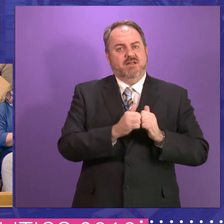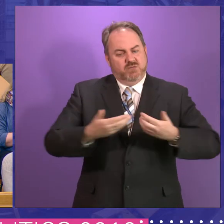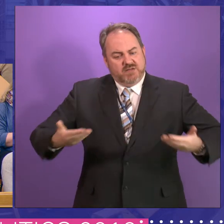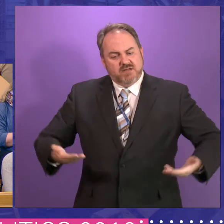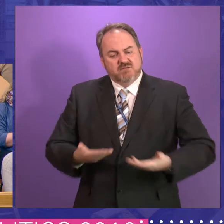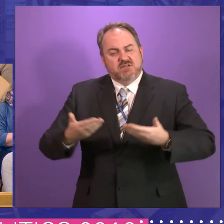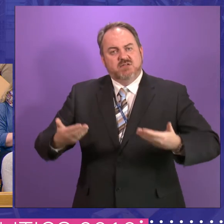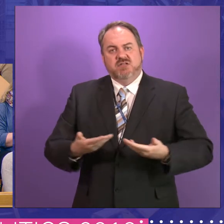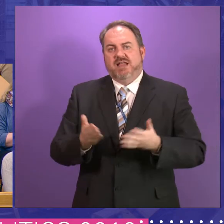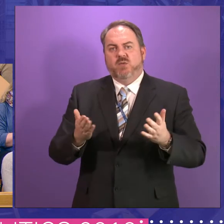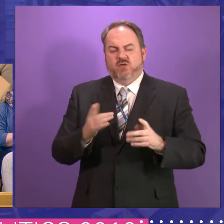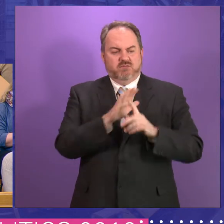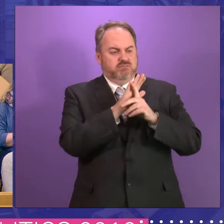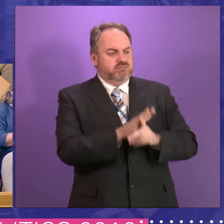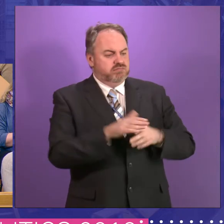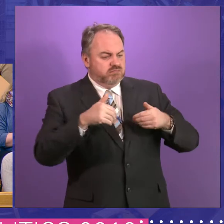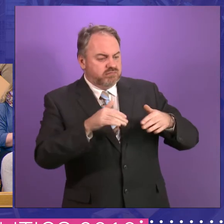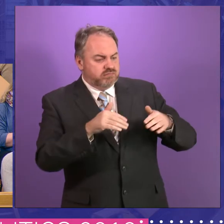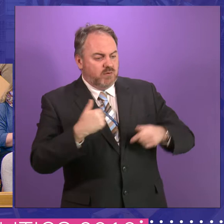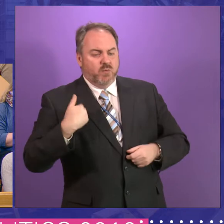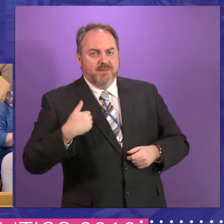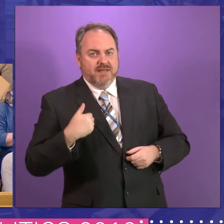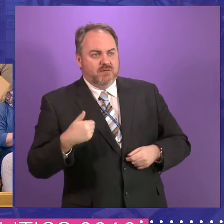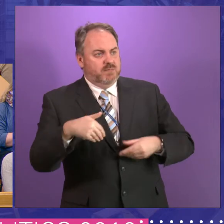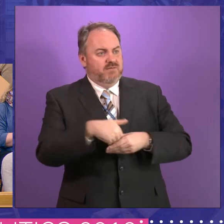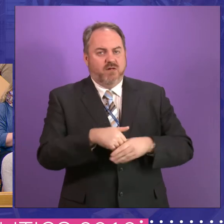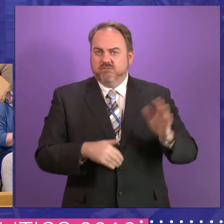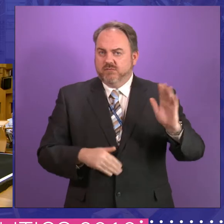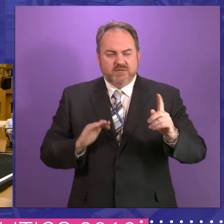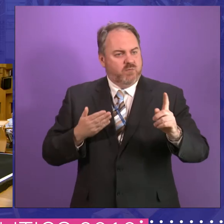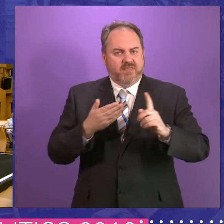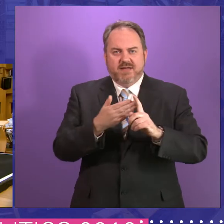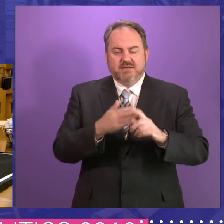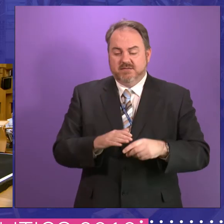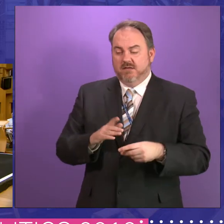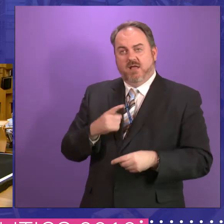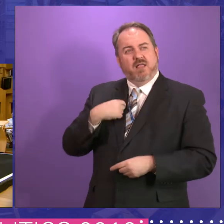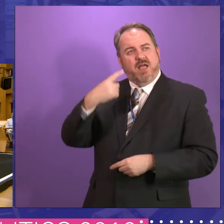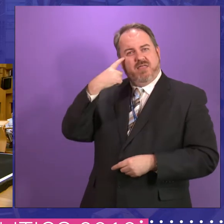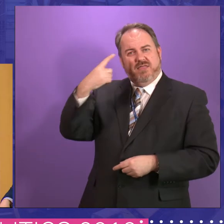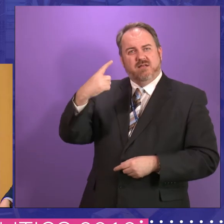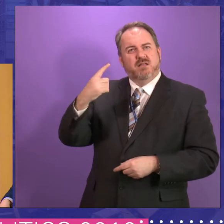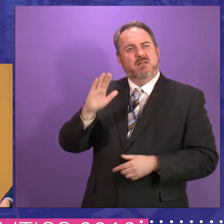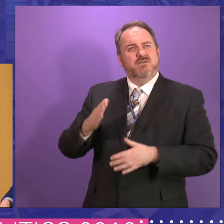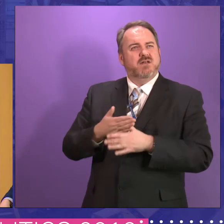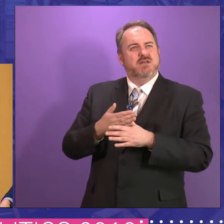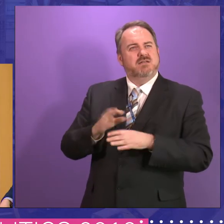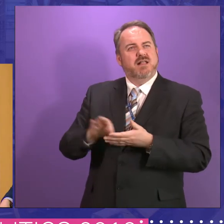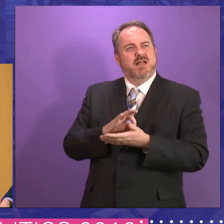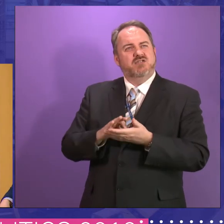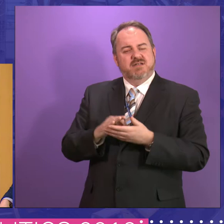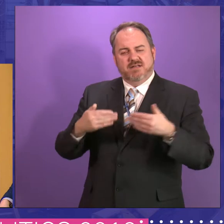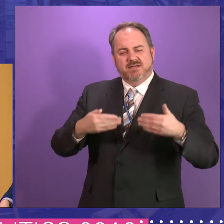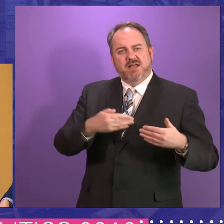prejudice against or militate against women being part of it. And I think I'm correct in saying in the first election in 99, we had a